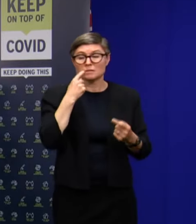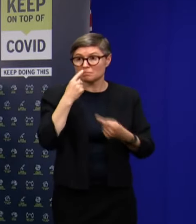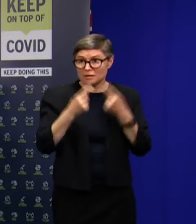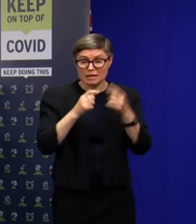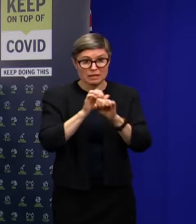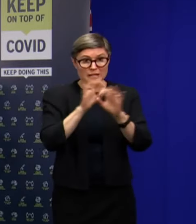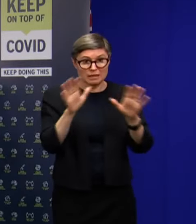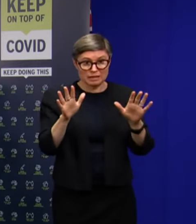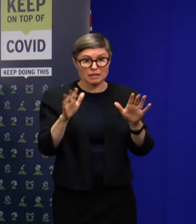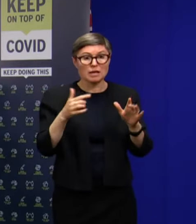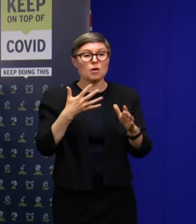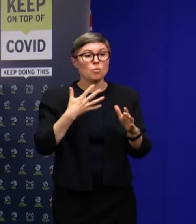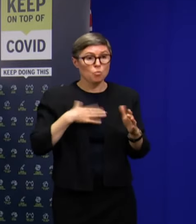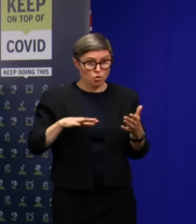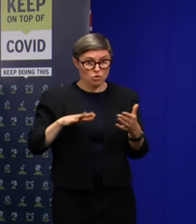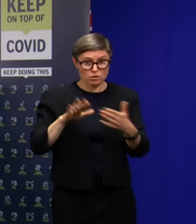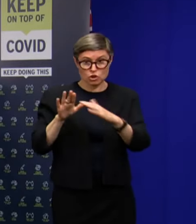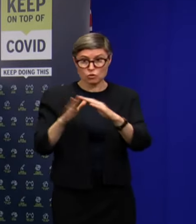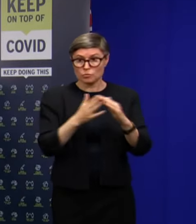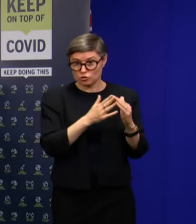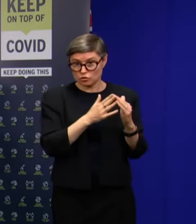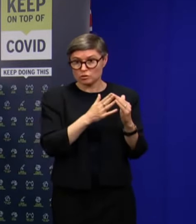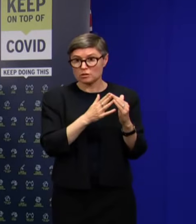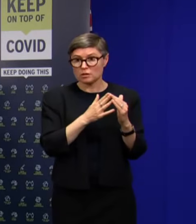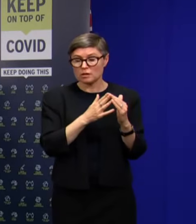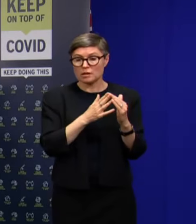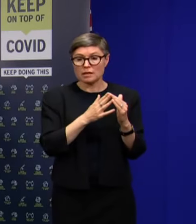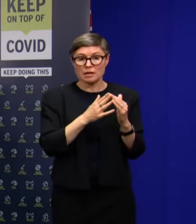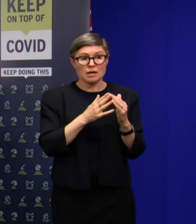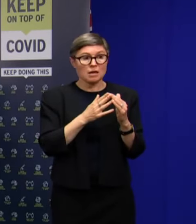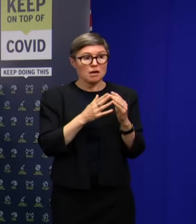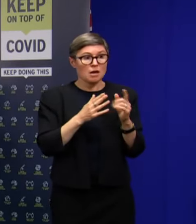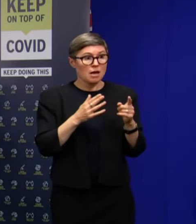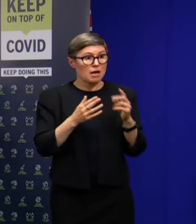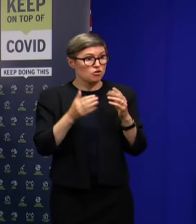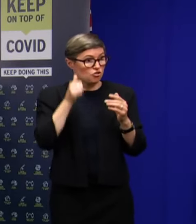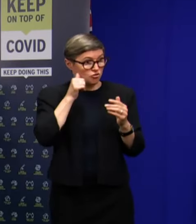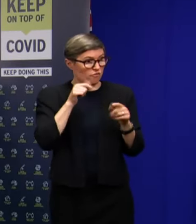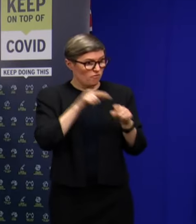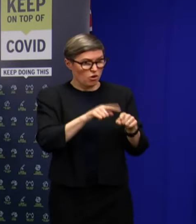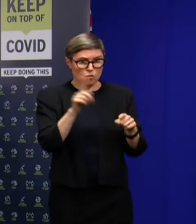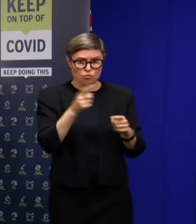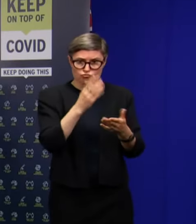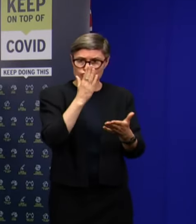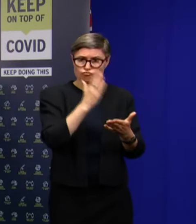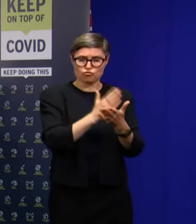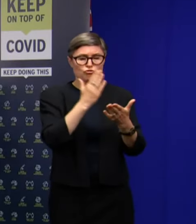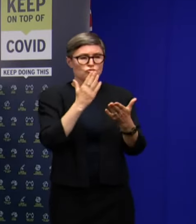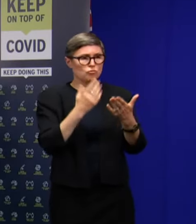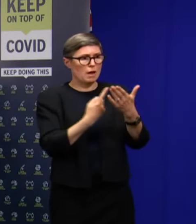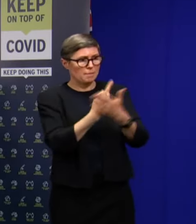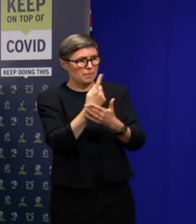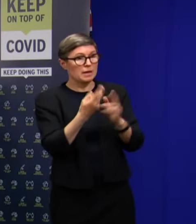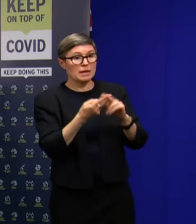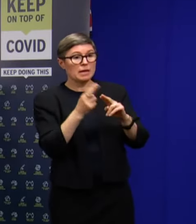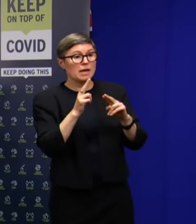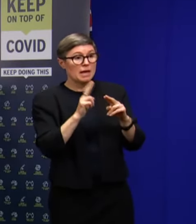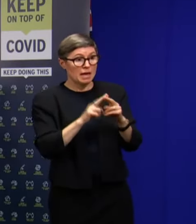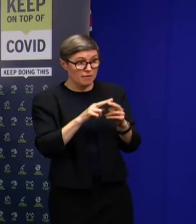is that we want the public to focus on the sites where we know someone has been. They're the public exposure sites where there's risk.